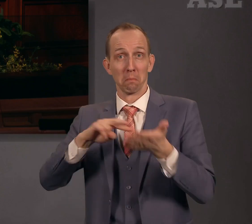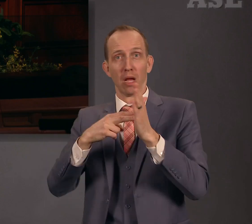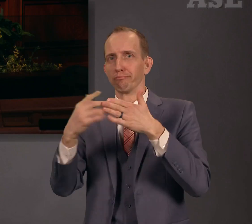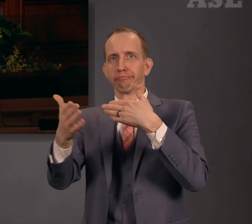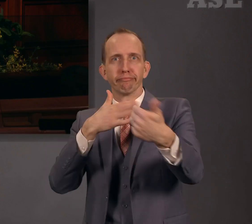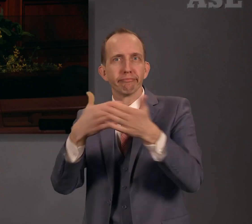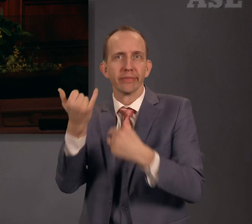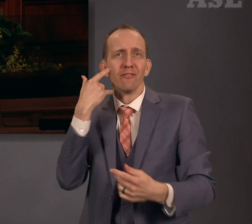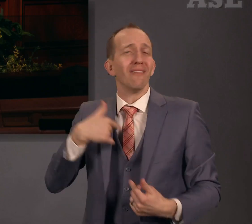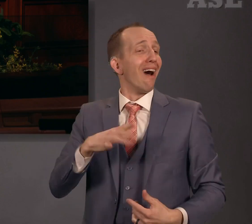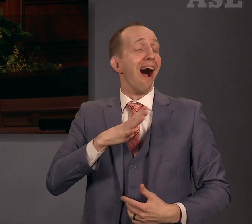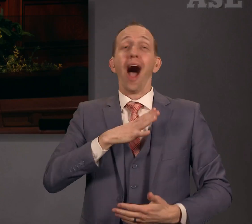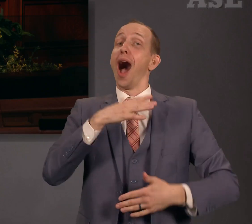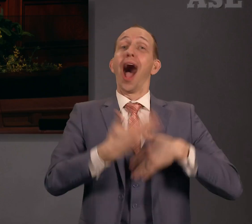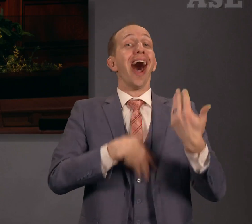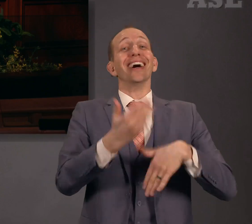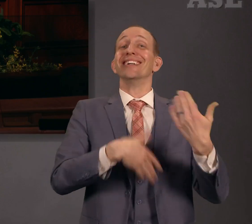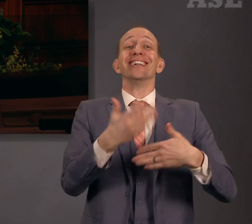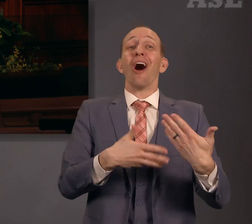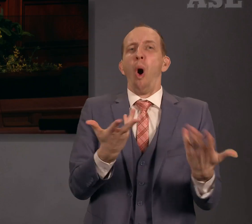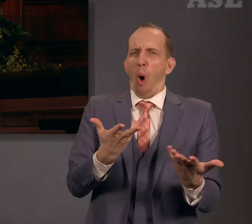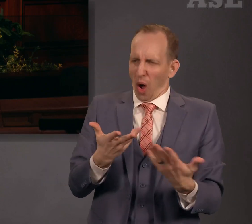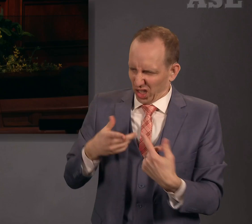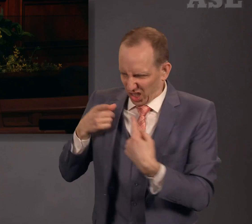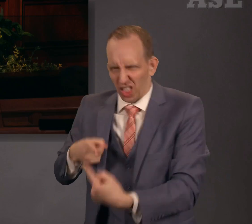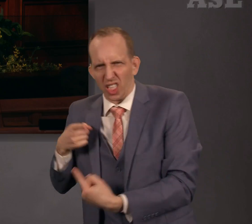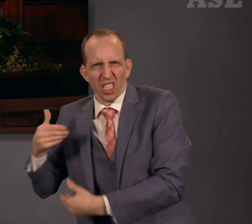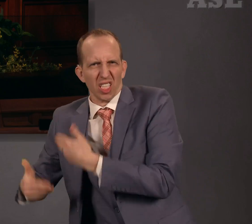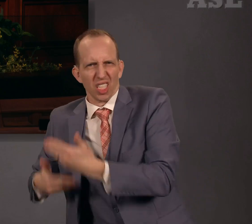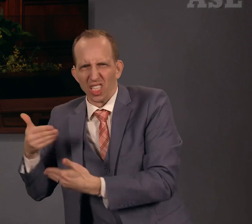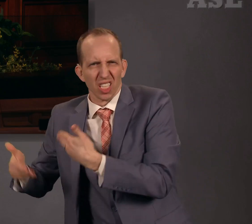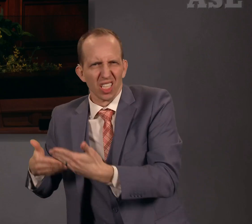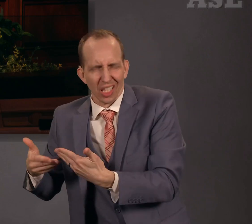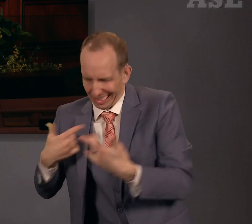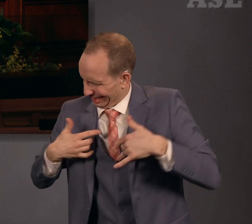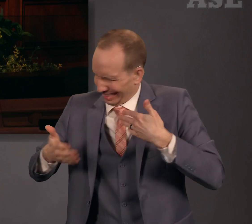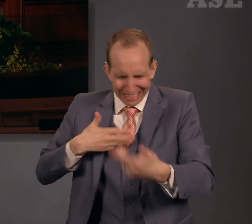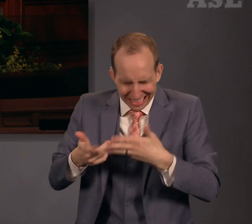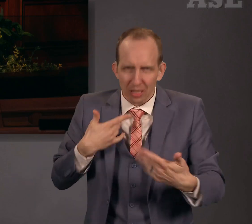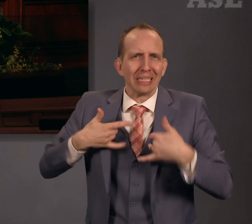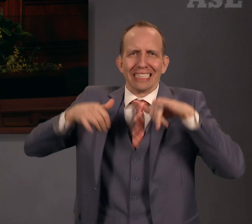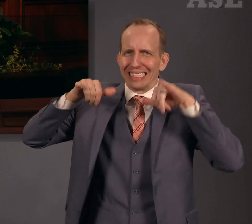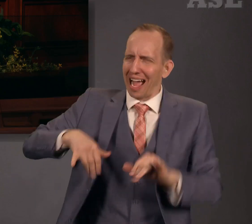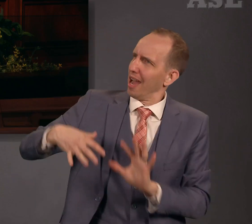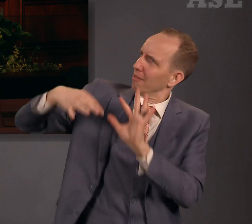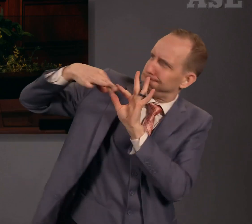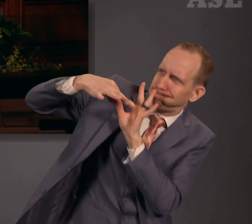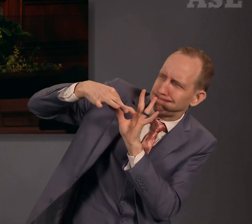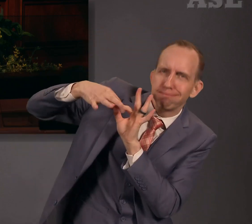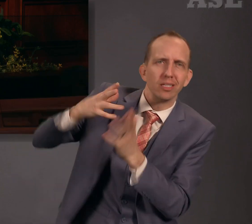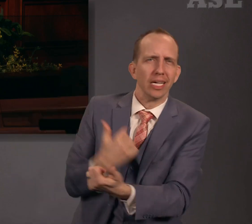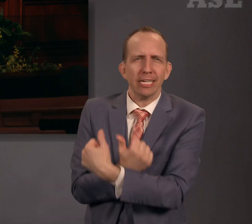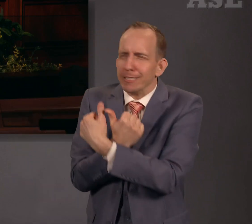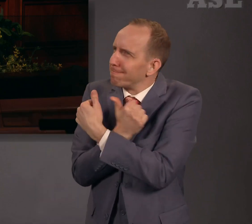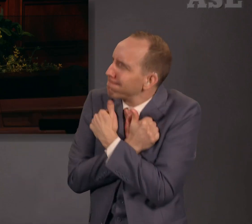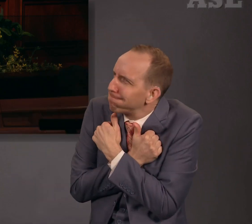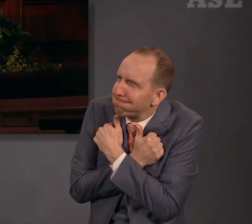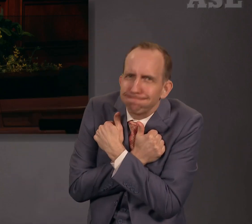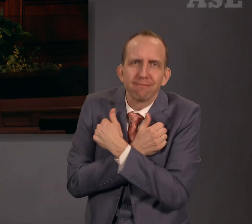Christ as we are firm and steadfast in our devotion to the Redeemer and His holy purposes, in